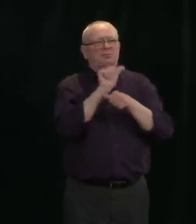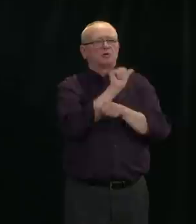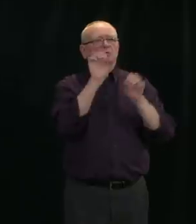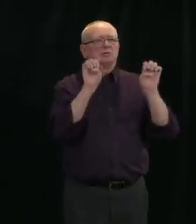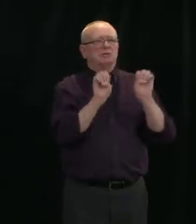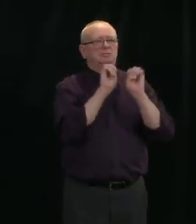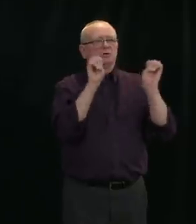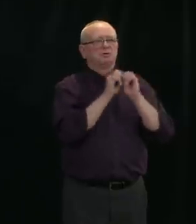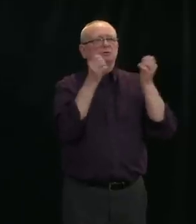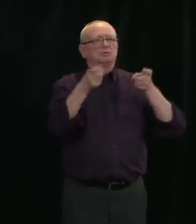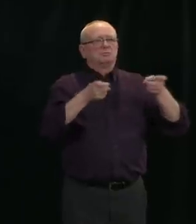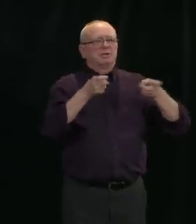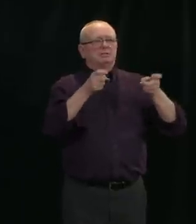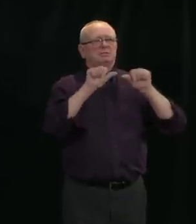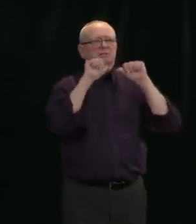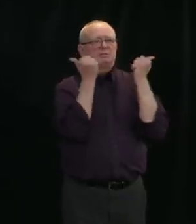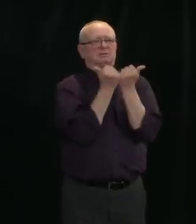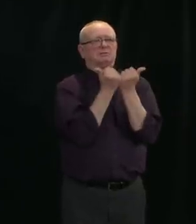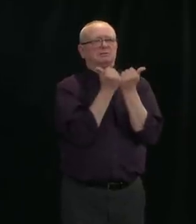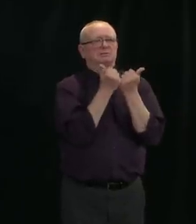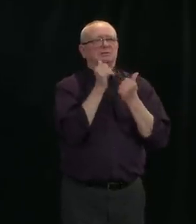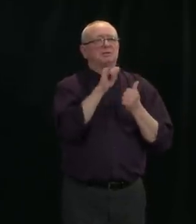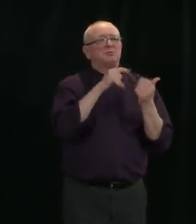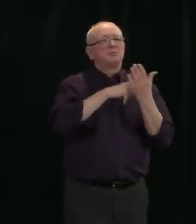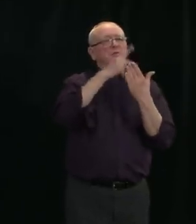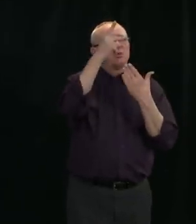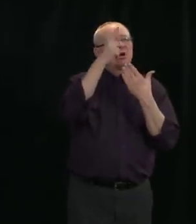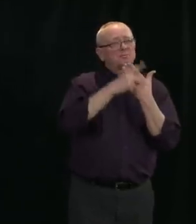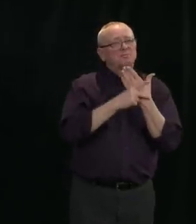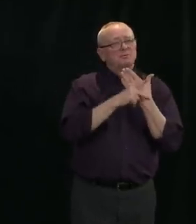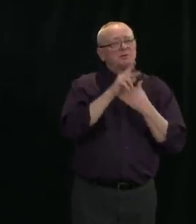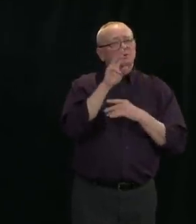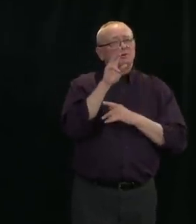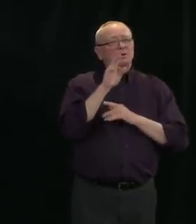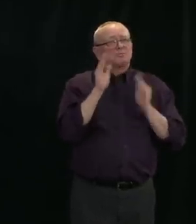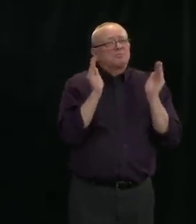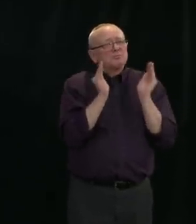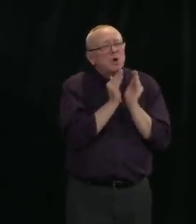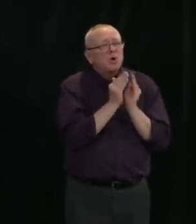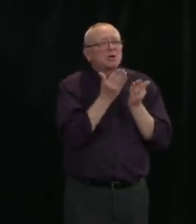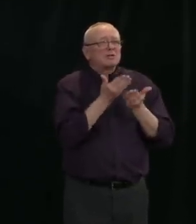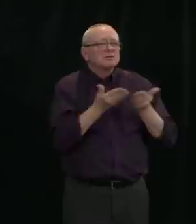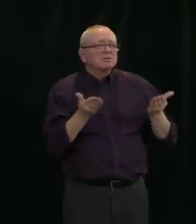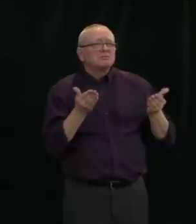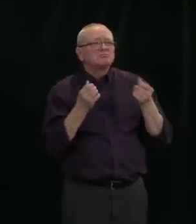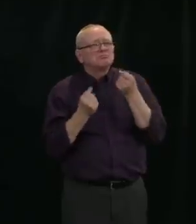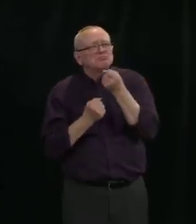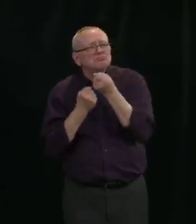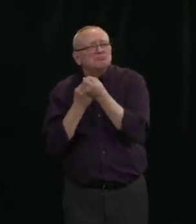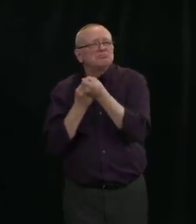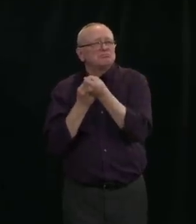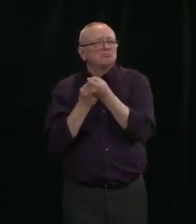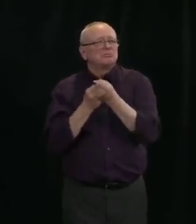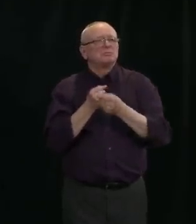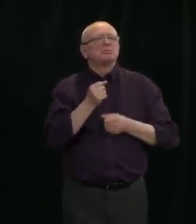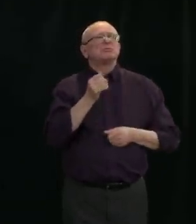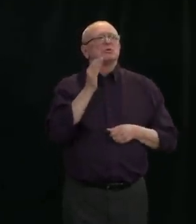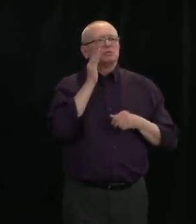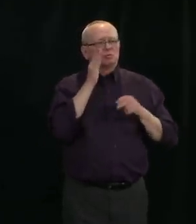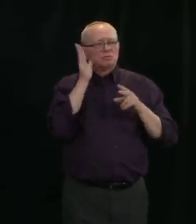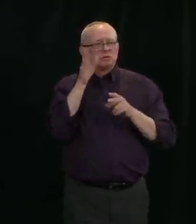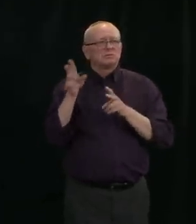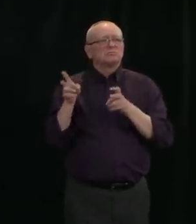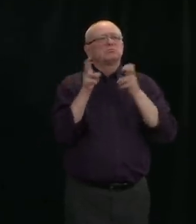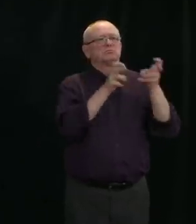specific website later today and Minister Madhu will be offering a designated email address. Thank you to the